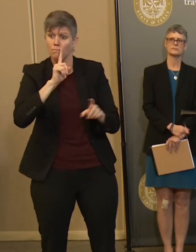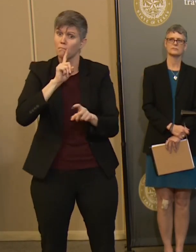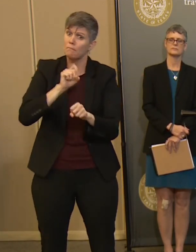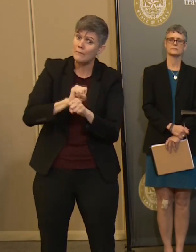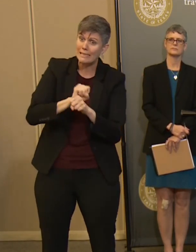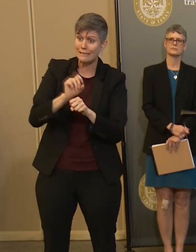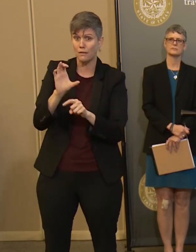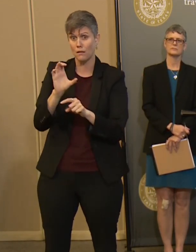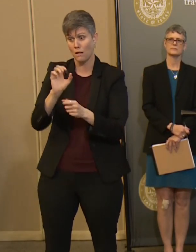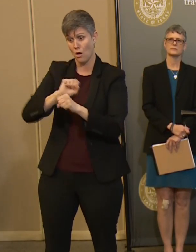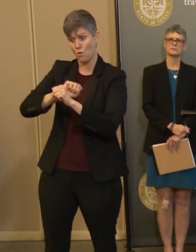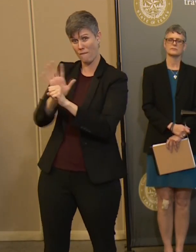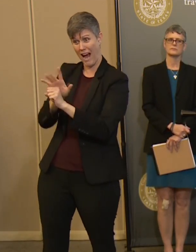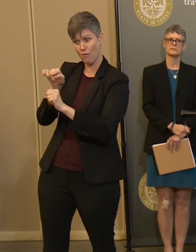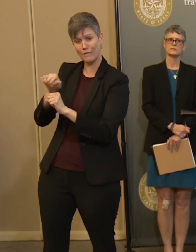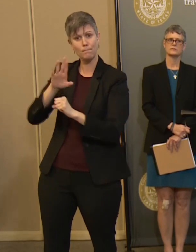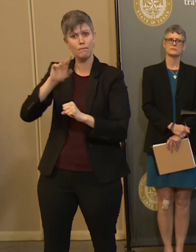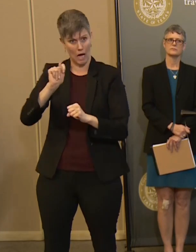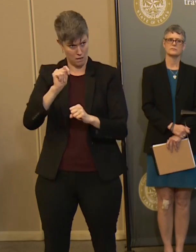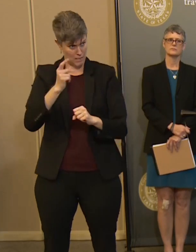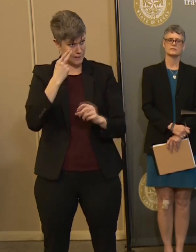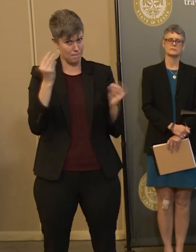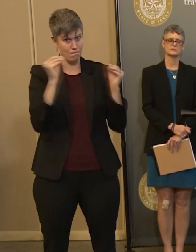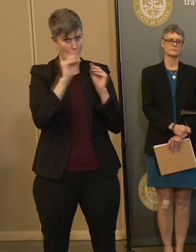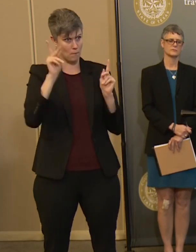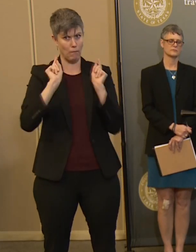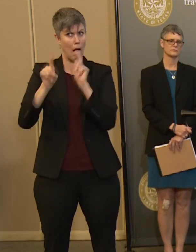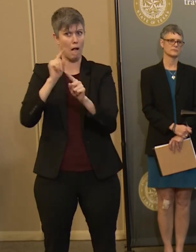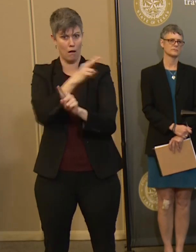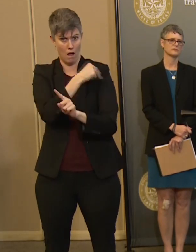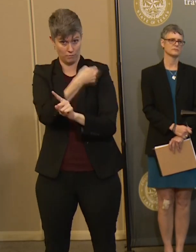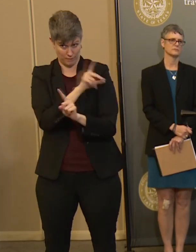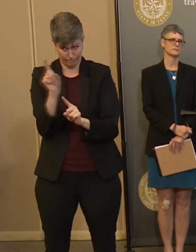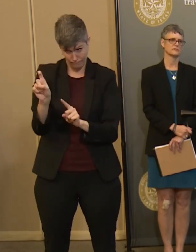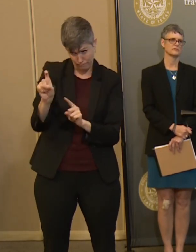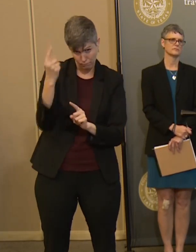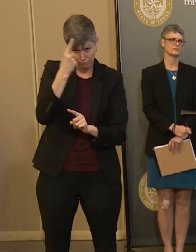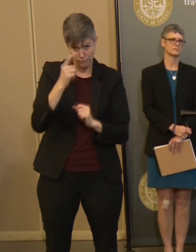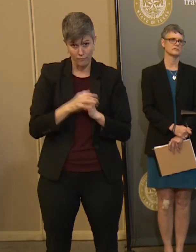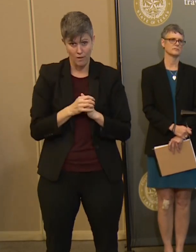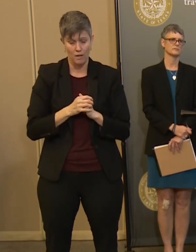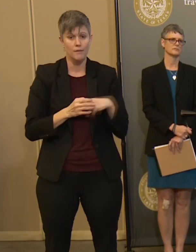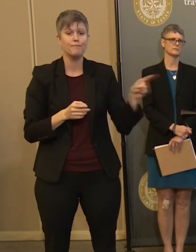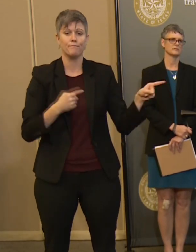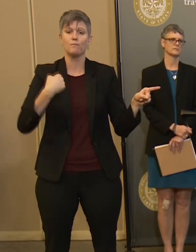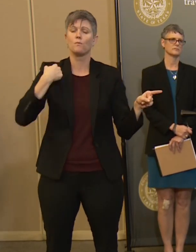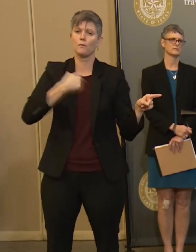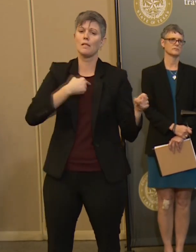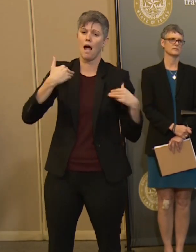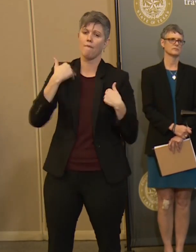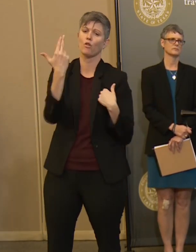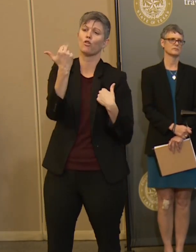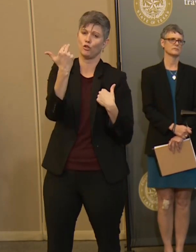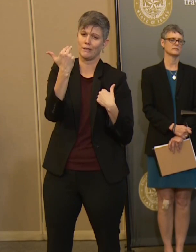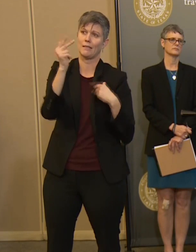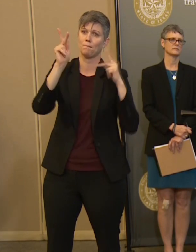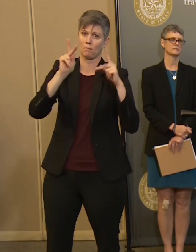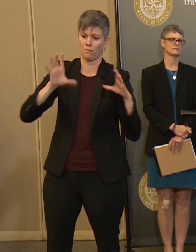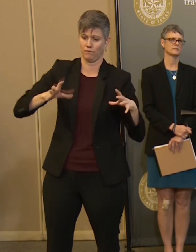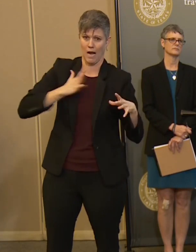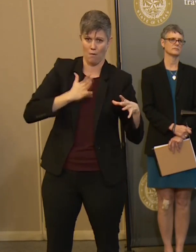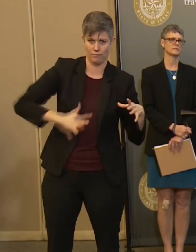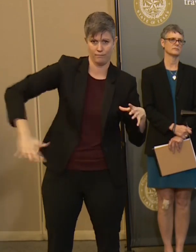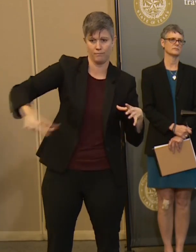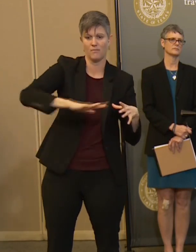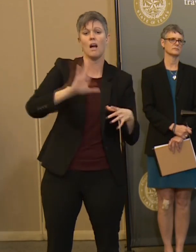the number of confirmed cases that are released? Actually, right now we've got 13 people in our jurisdiction who are